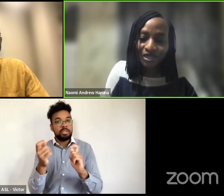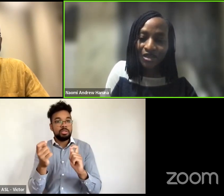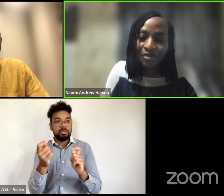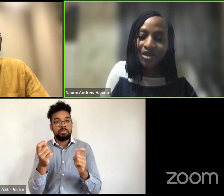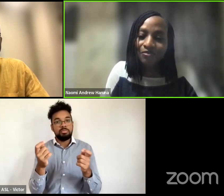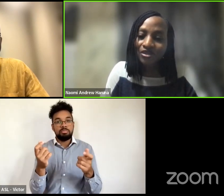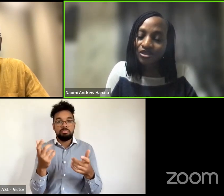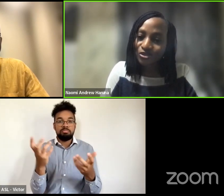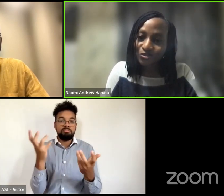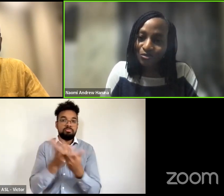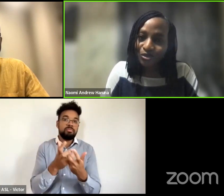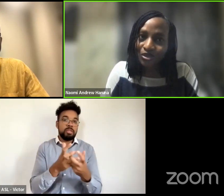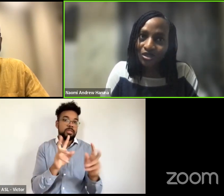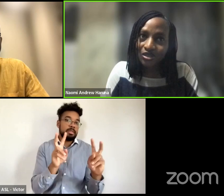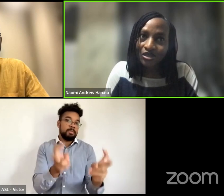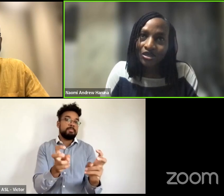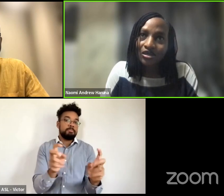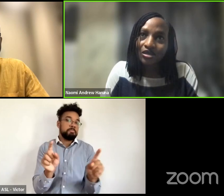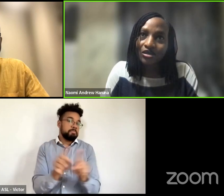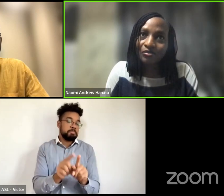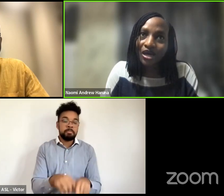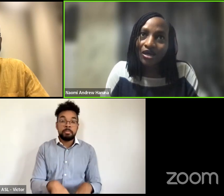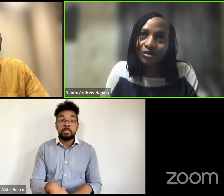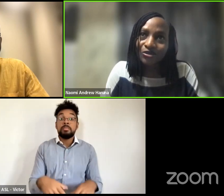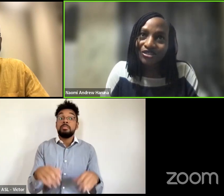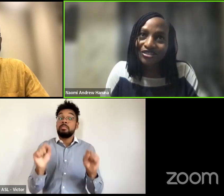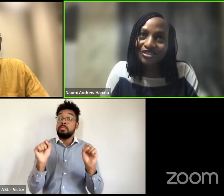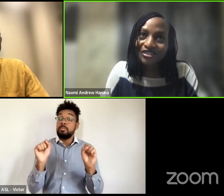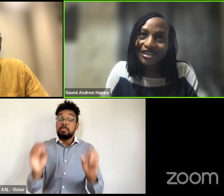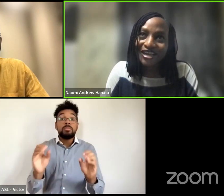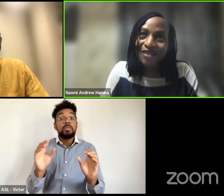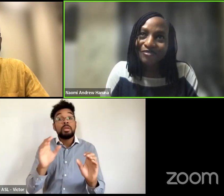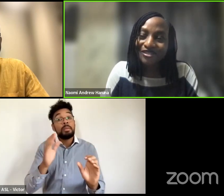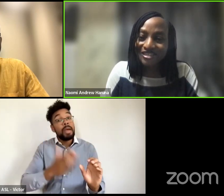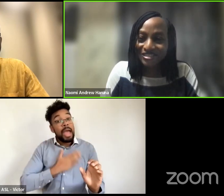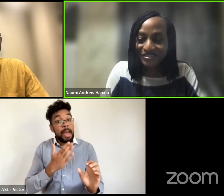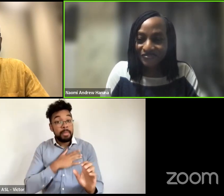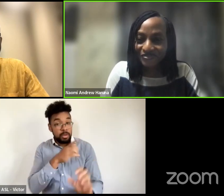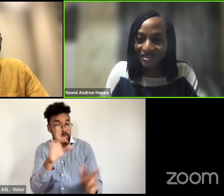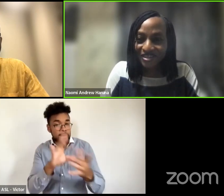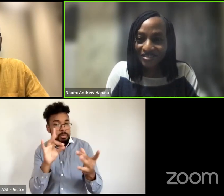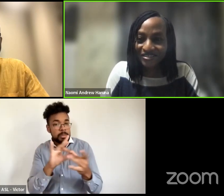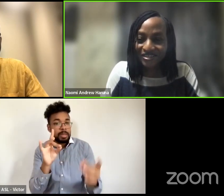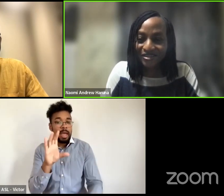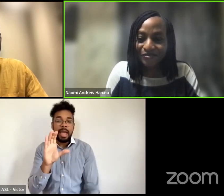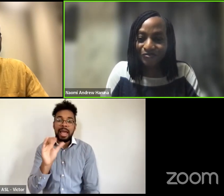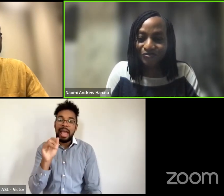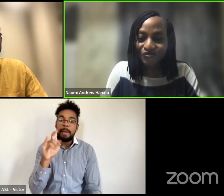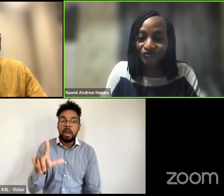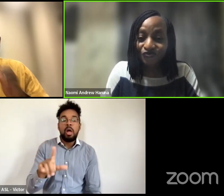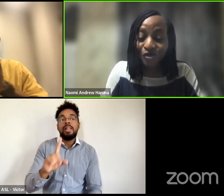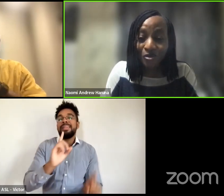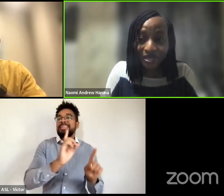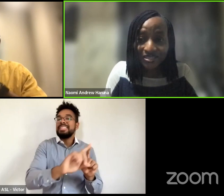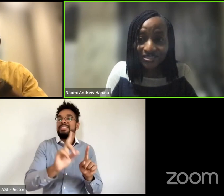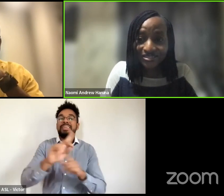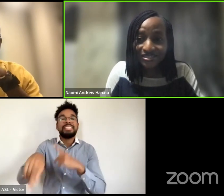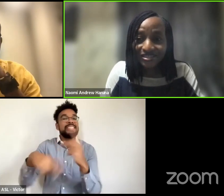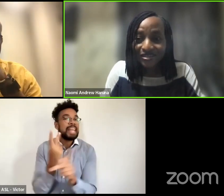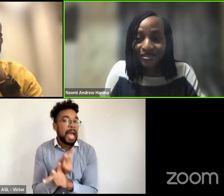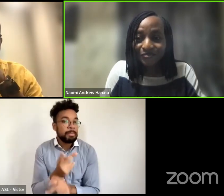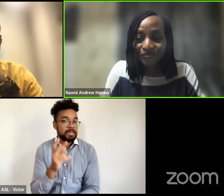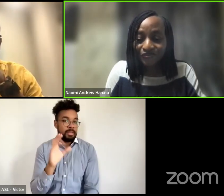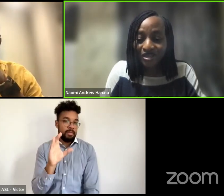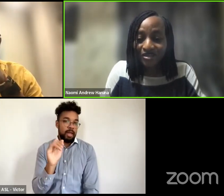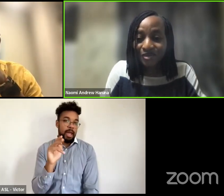i'm happy that you spoke about capital in different um formats